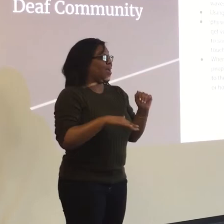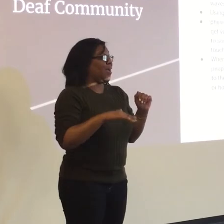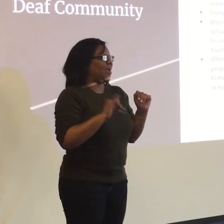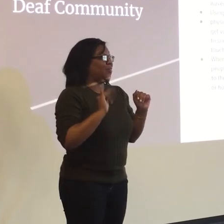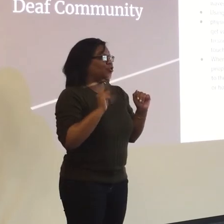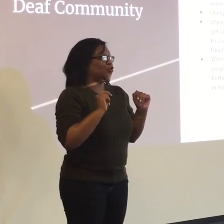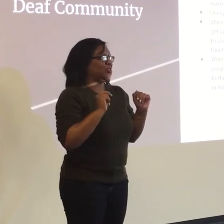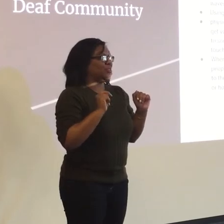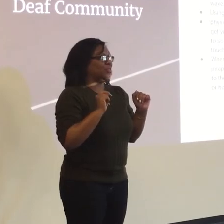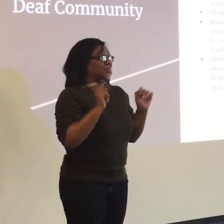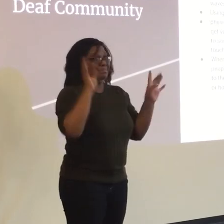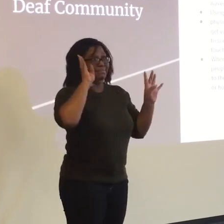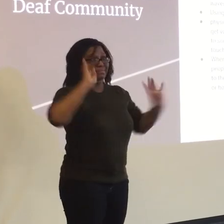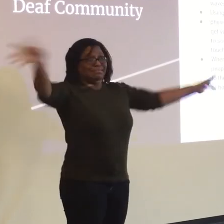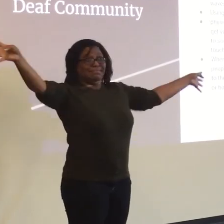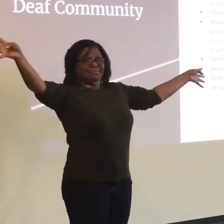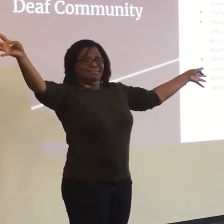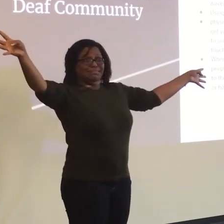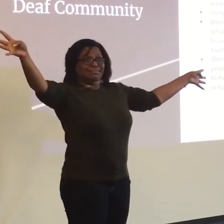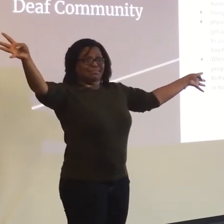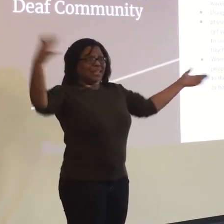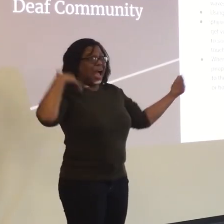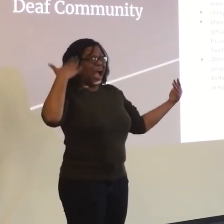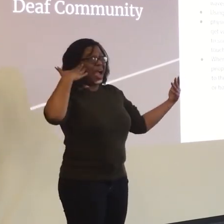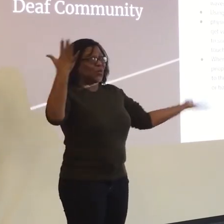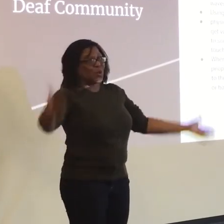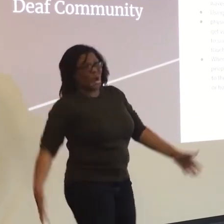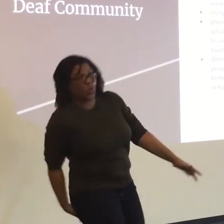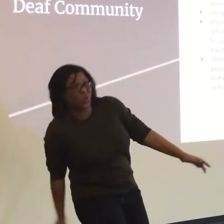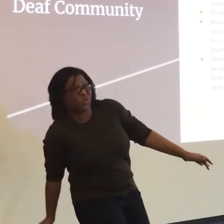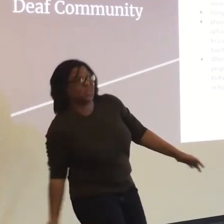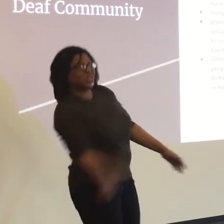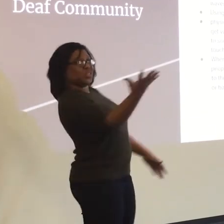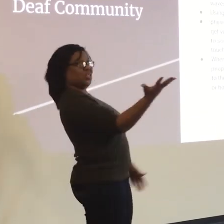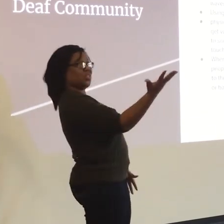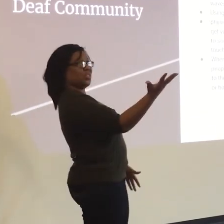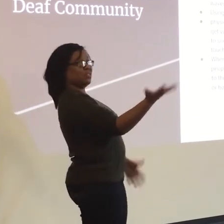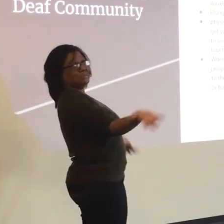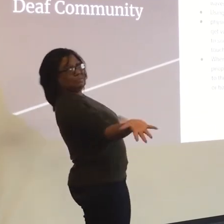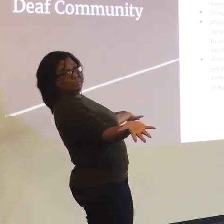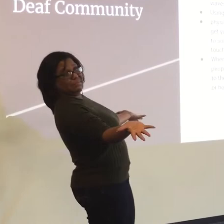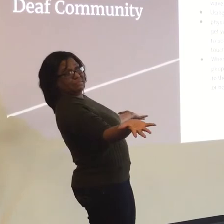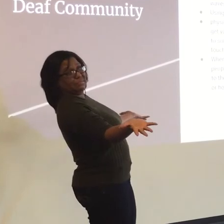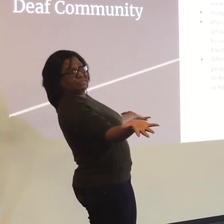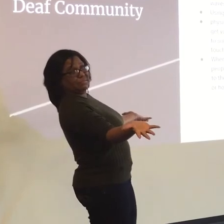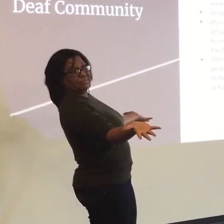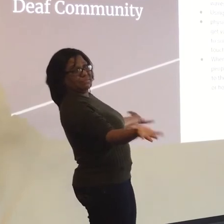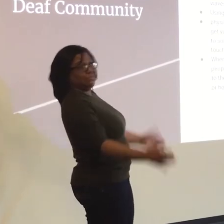rather than just make something up and maybe pull it out of it somewhere.